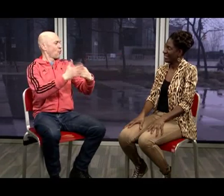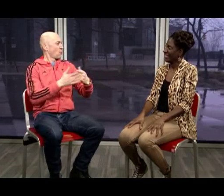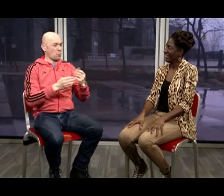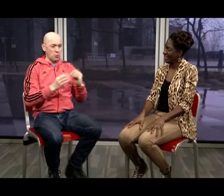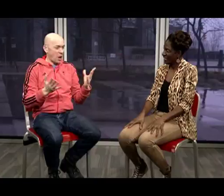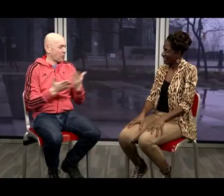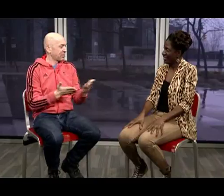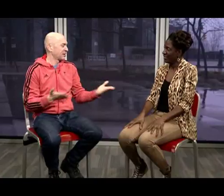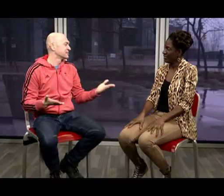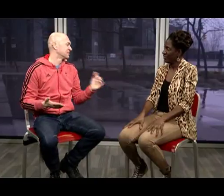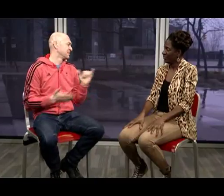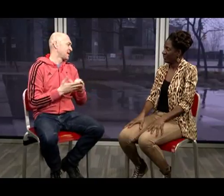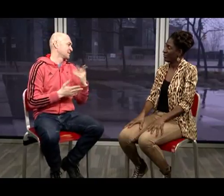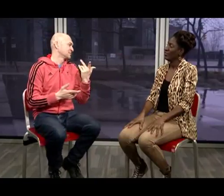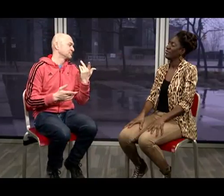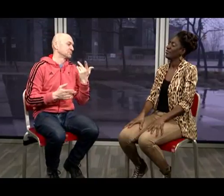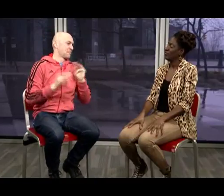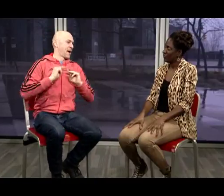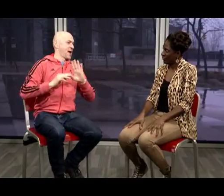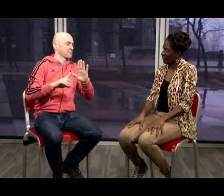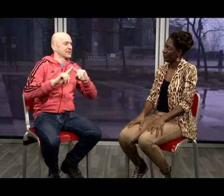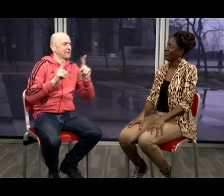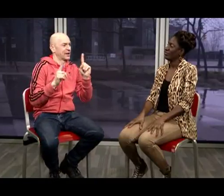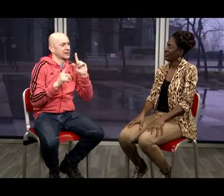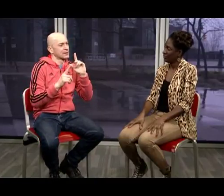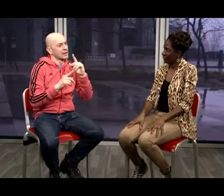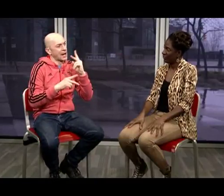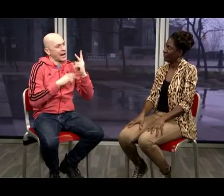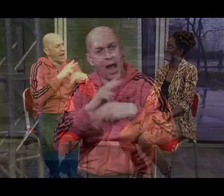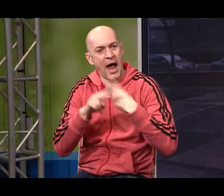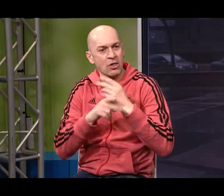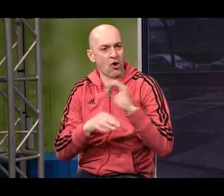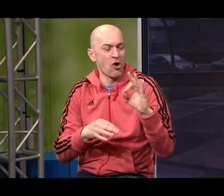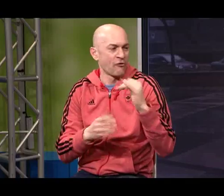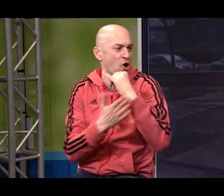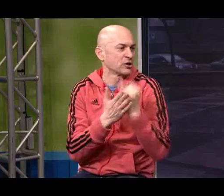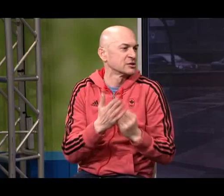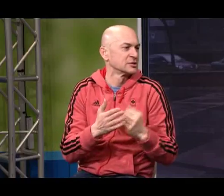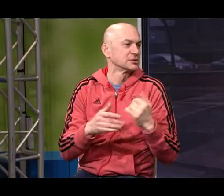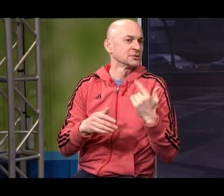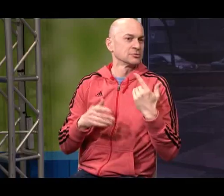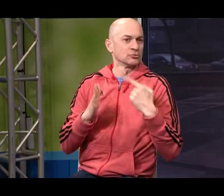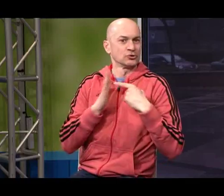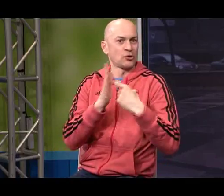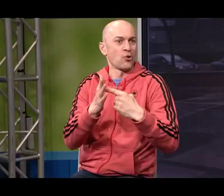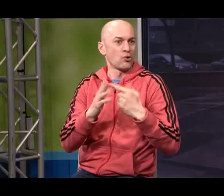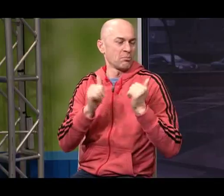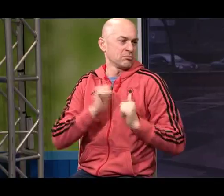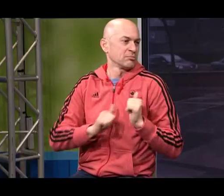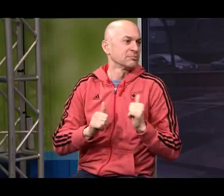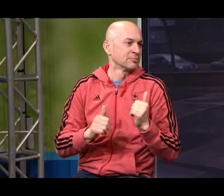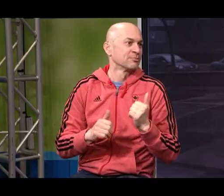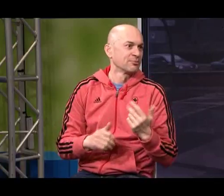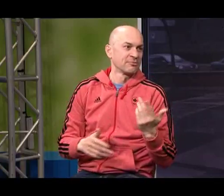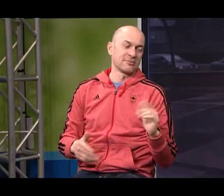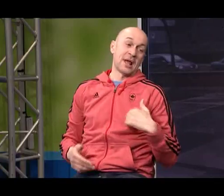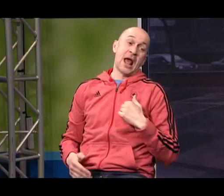So that I'm showing you as an object in my hand Even though I don't have one there So mime artistry is really an art